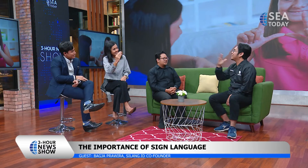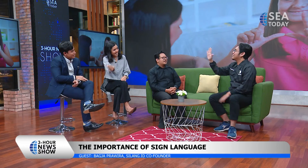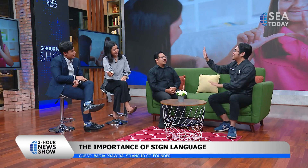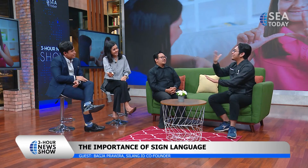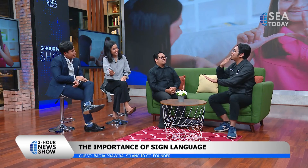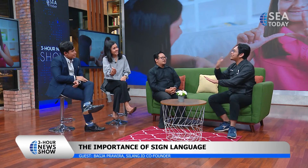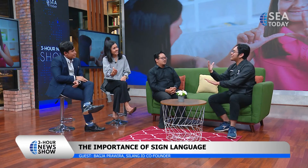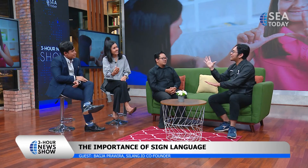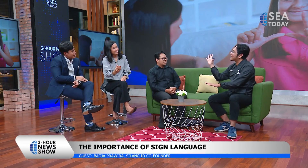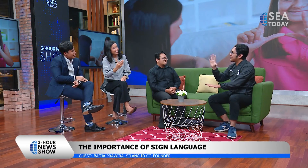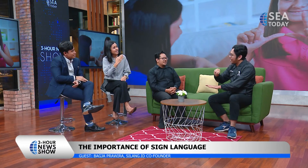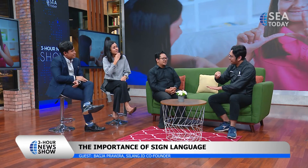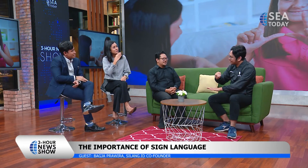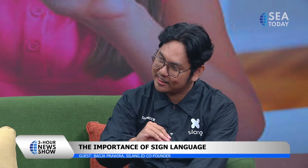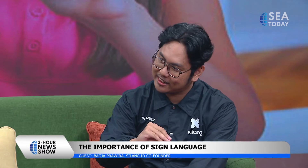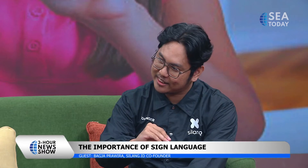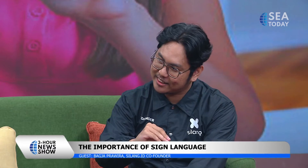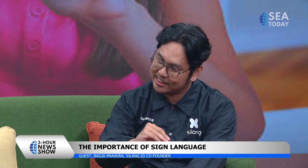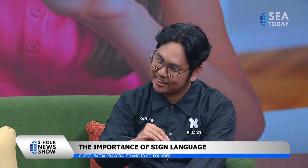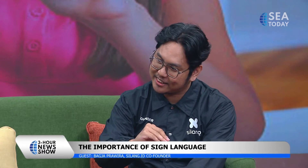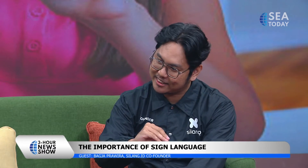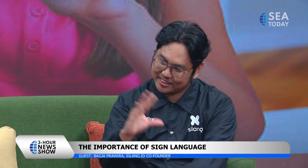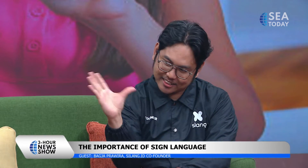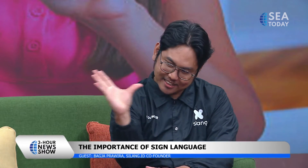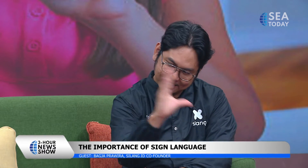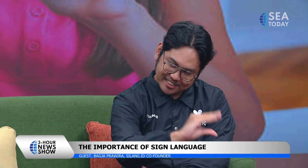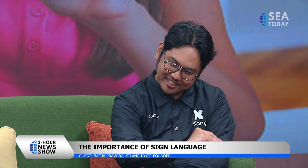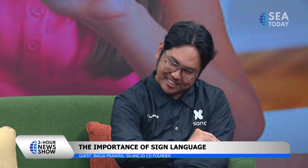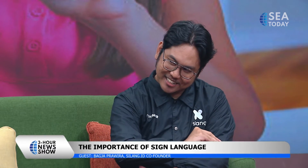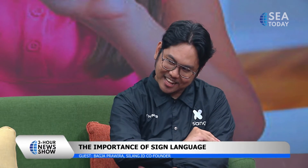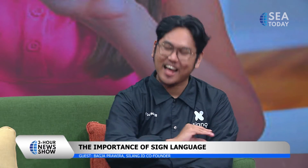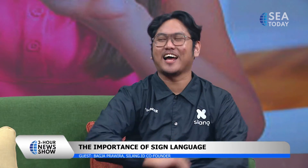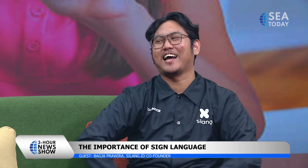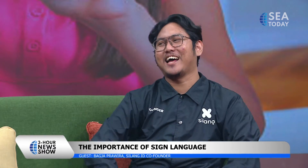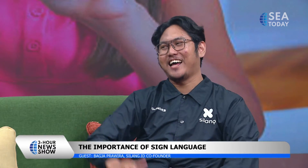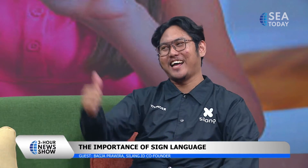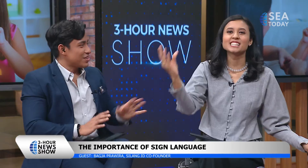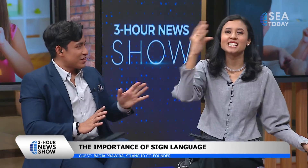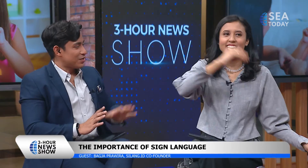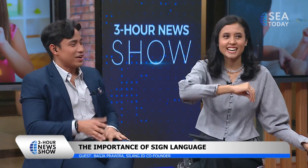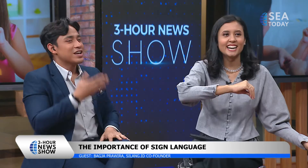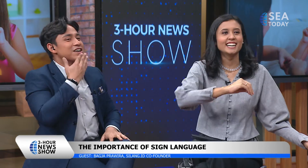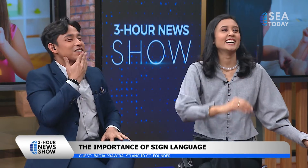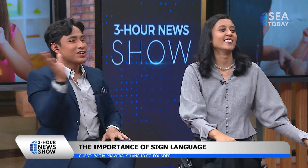night no no it's like this good night oh over there okay okay good